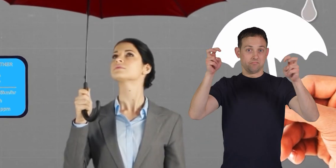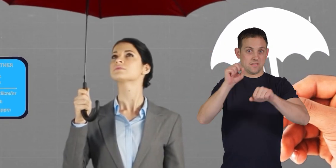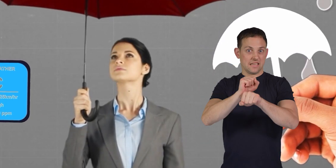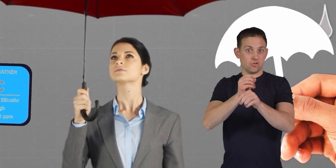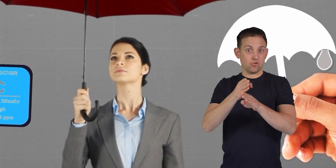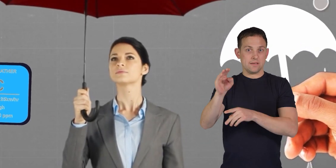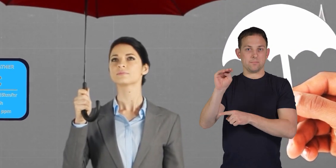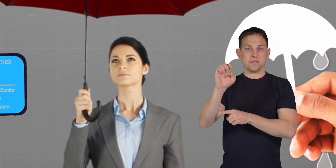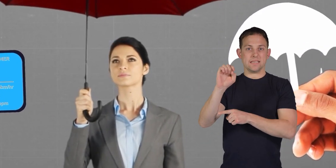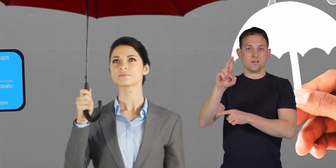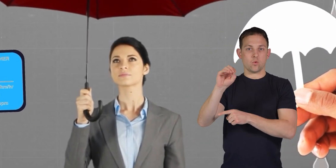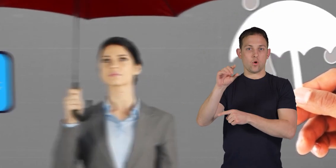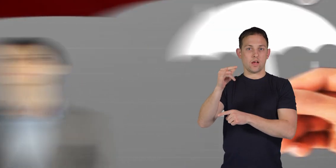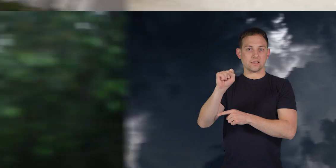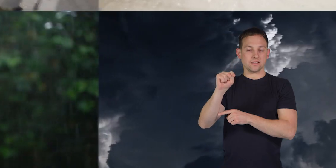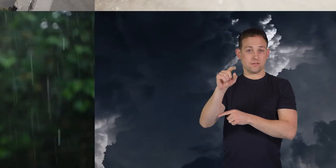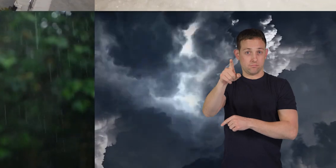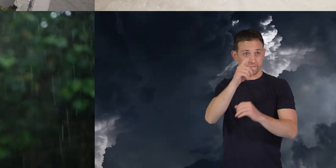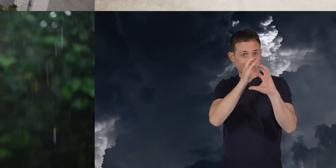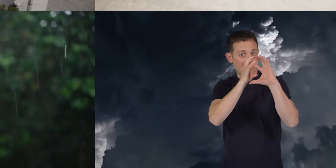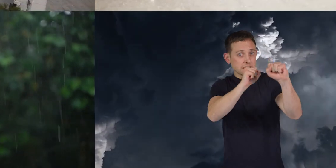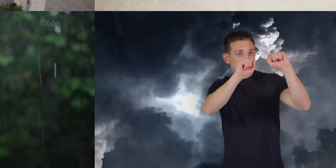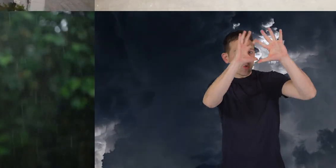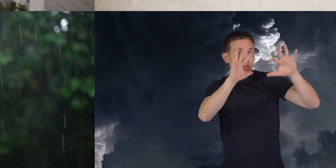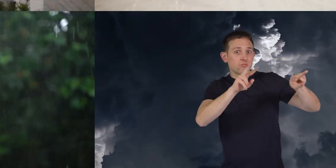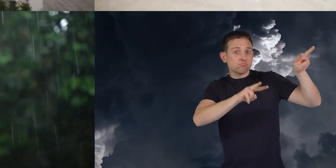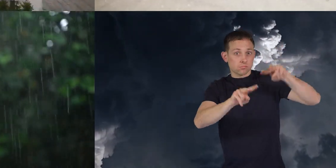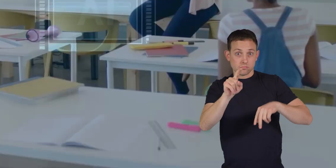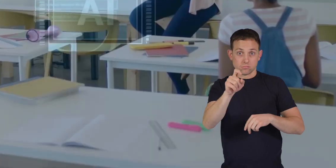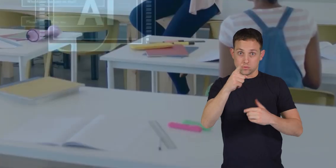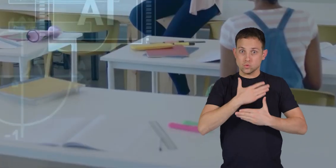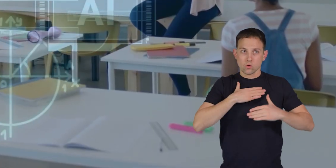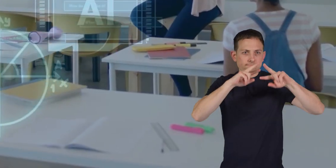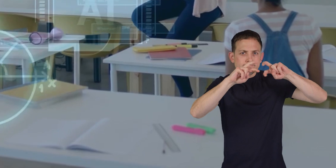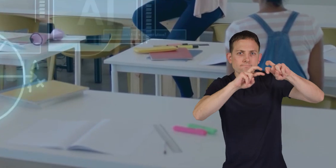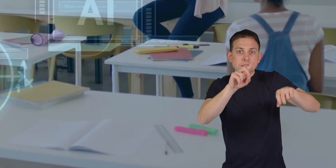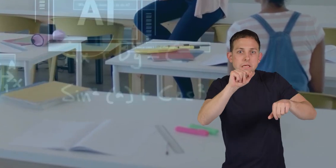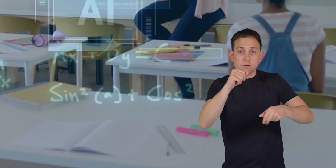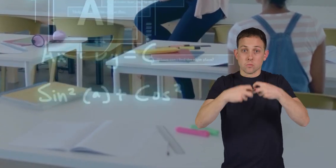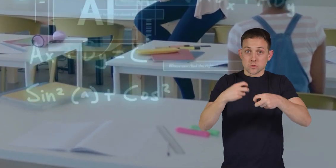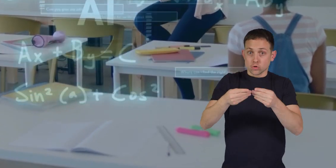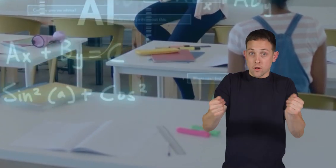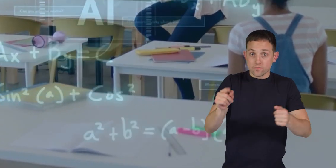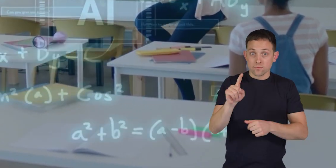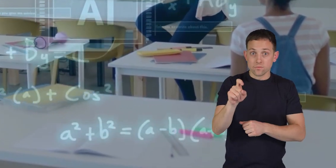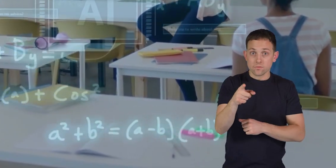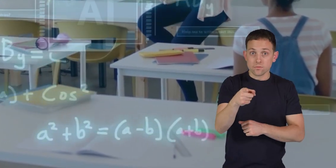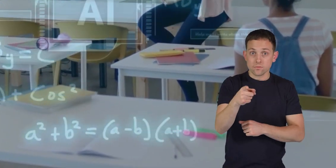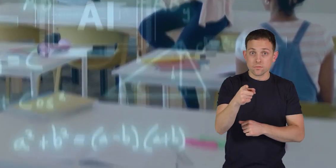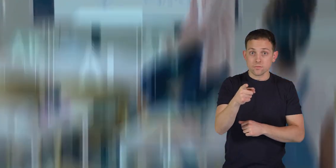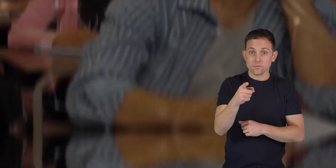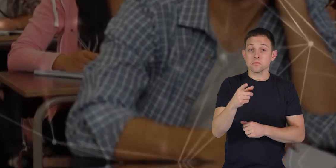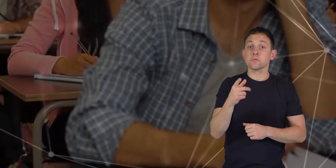Careers. Meteorologists. Are you fascinated by the weather? Do you enjoy analyzing data and problem